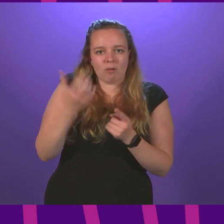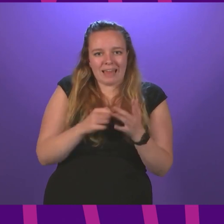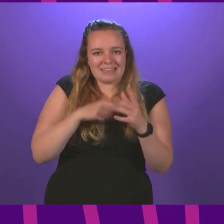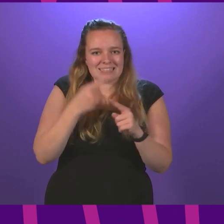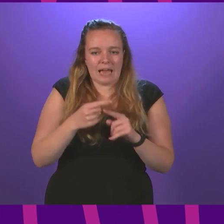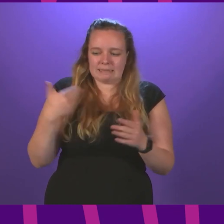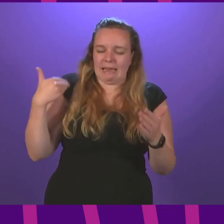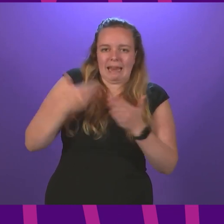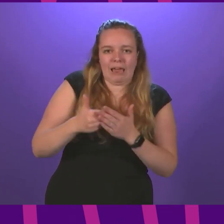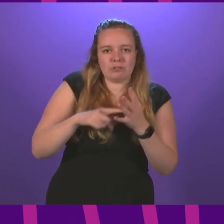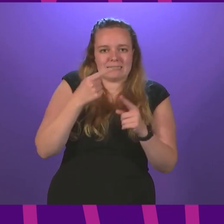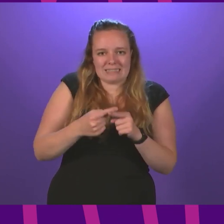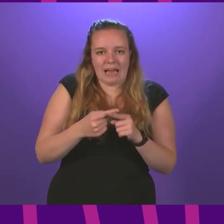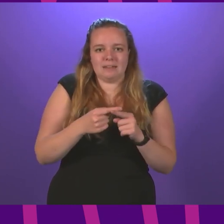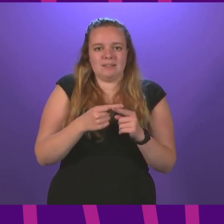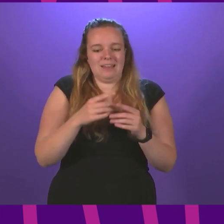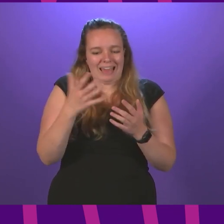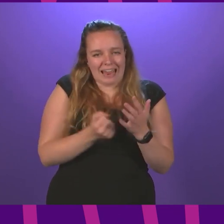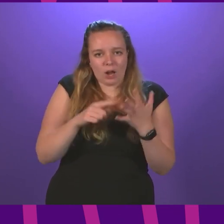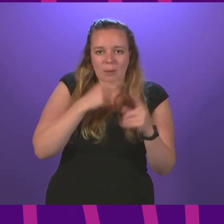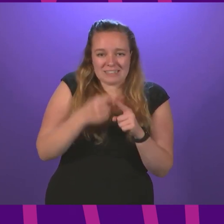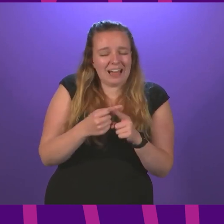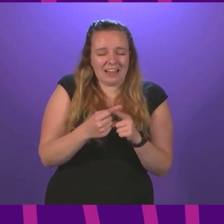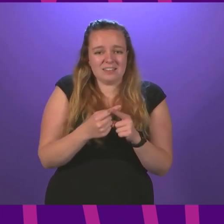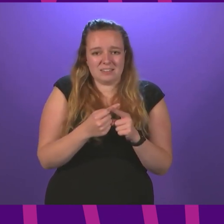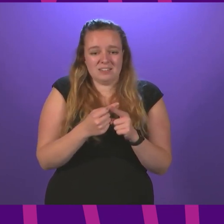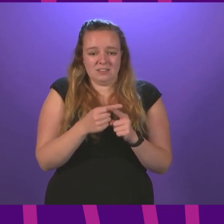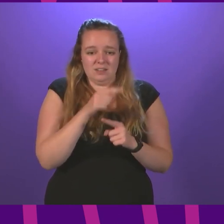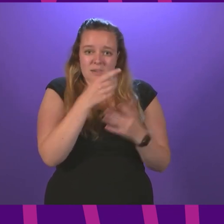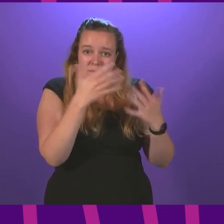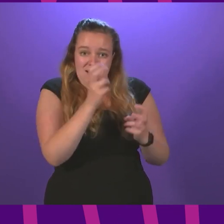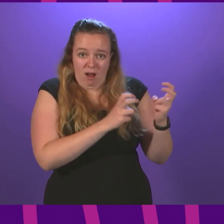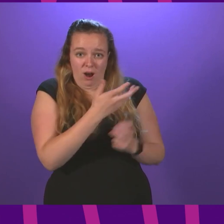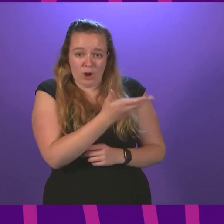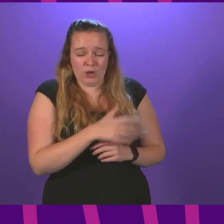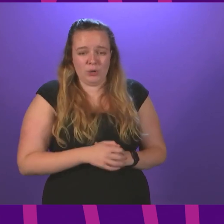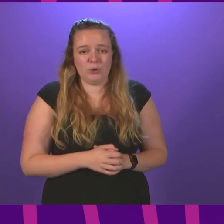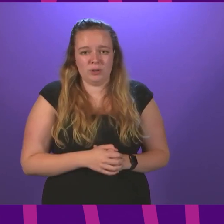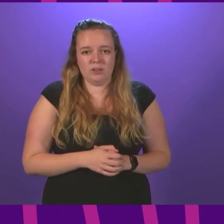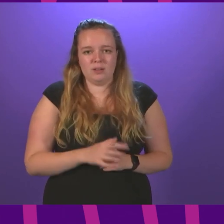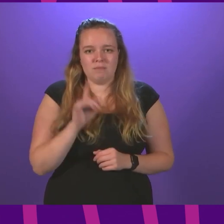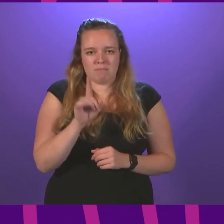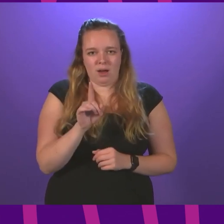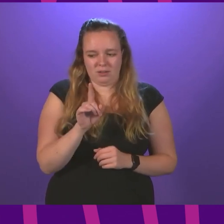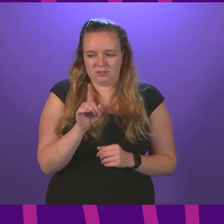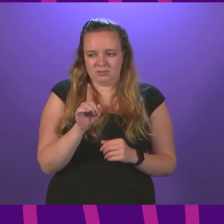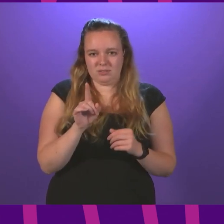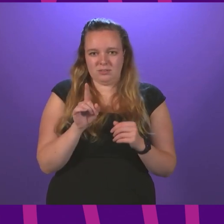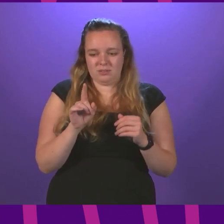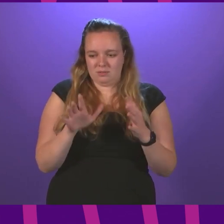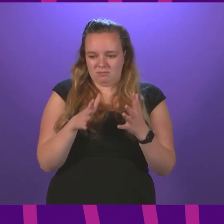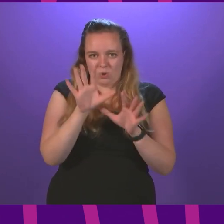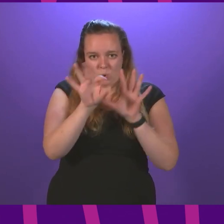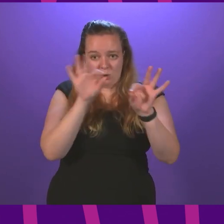inheritance tax, dividend income tax, as Carol Monaghan rightly argued for. Yet, with all of these